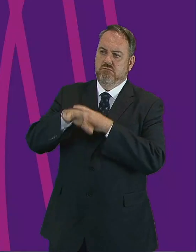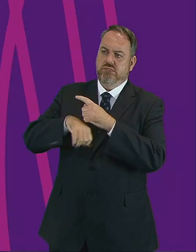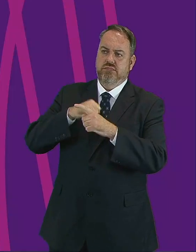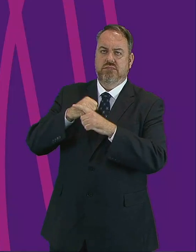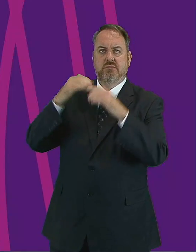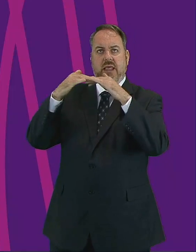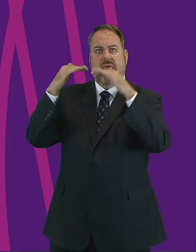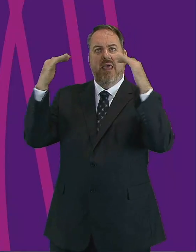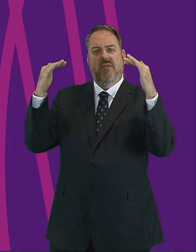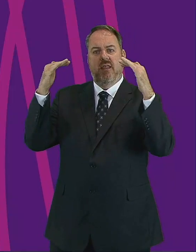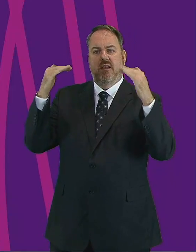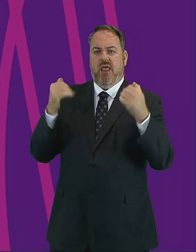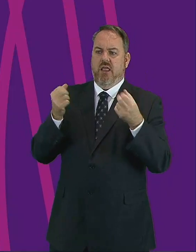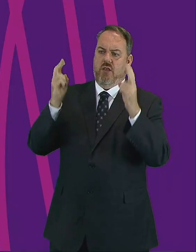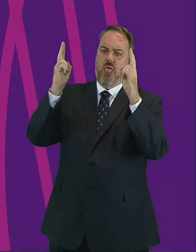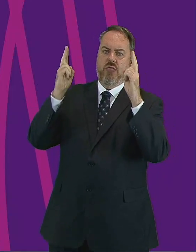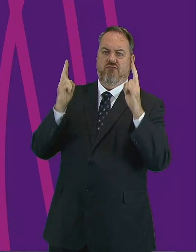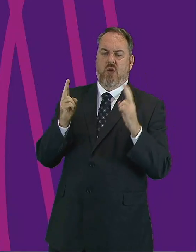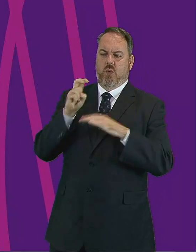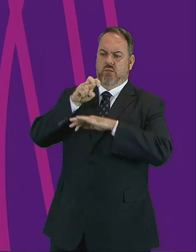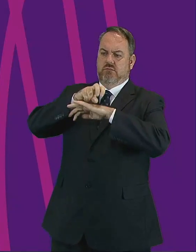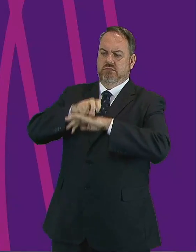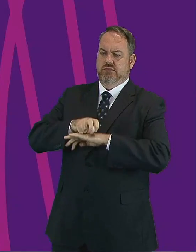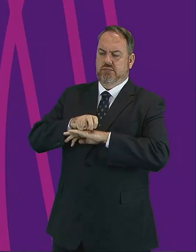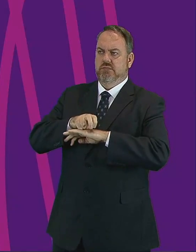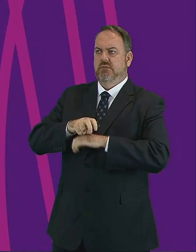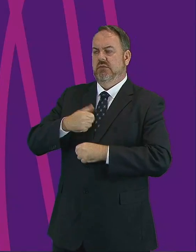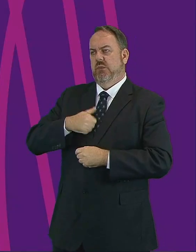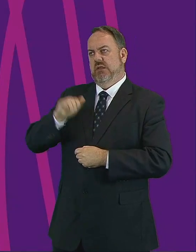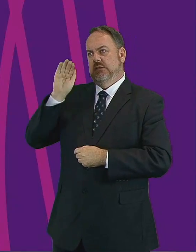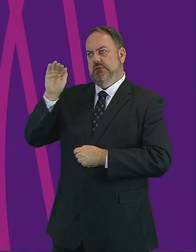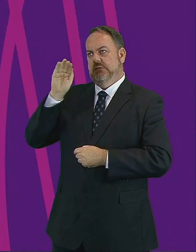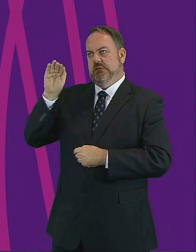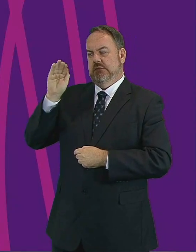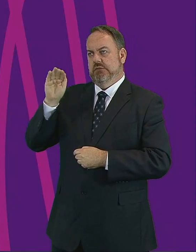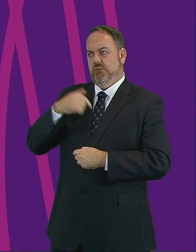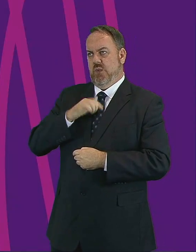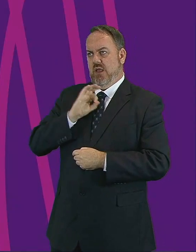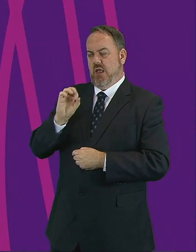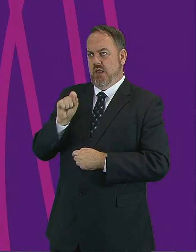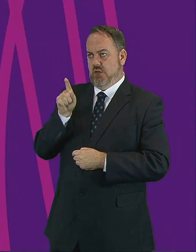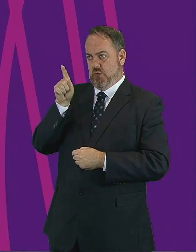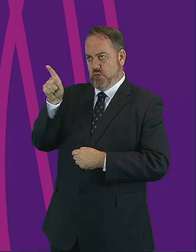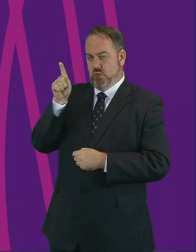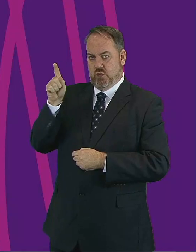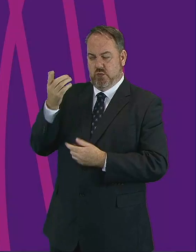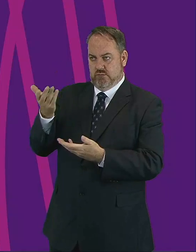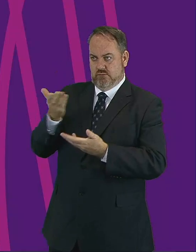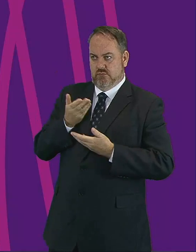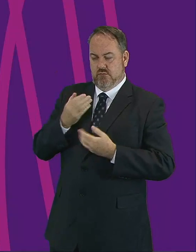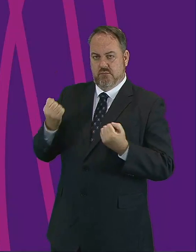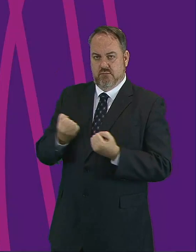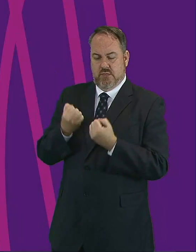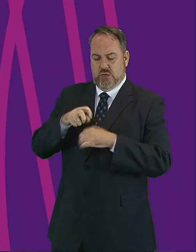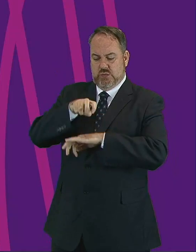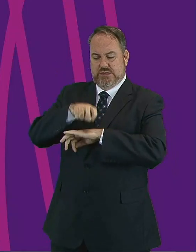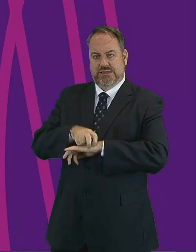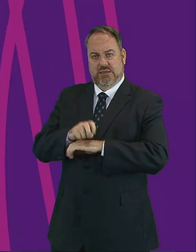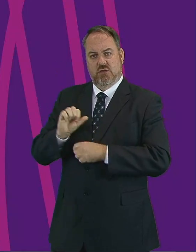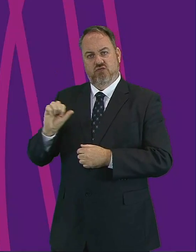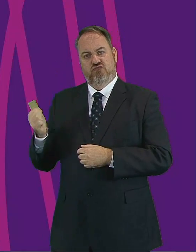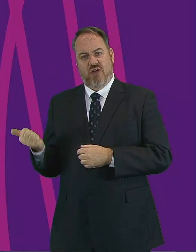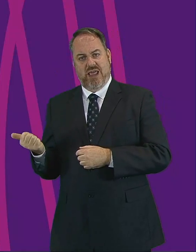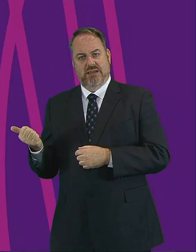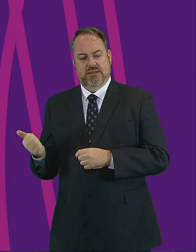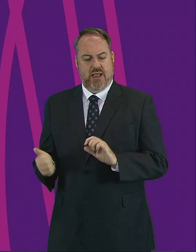glorious kingdom, we want you to let us sit with you, on your right and one